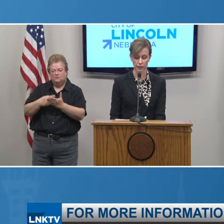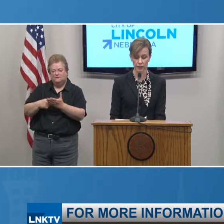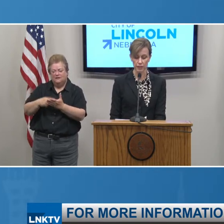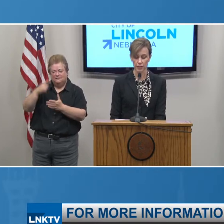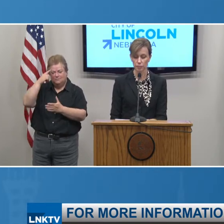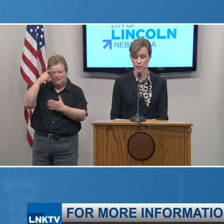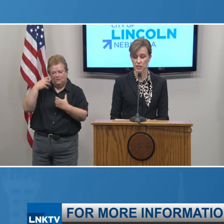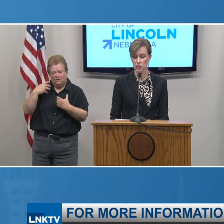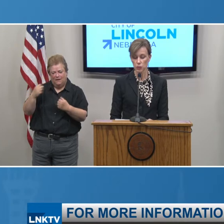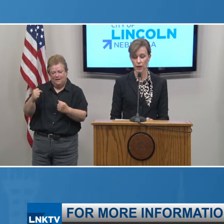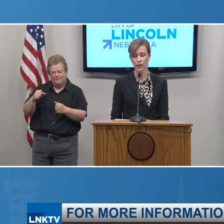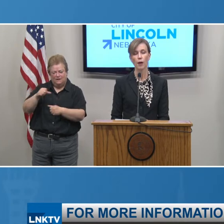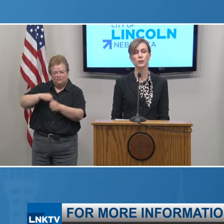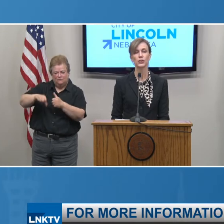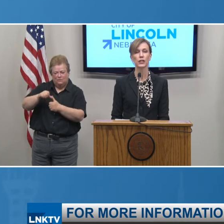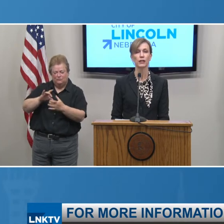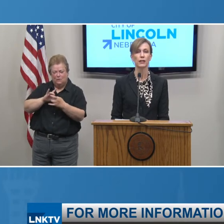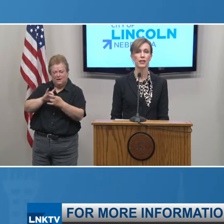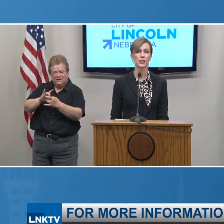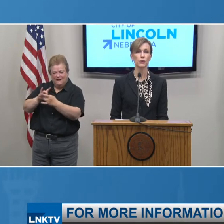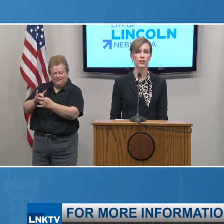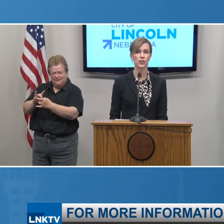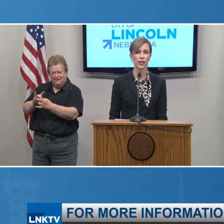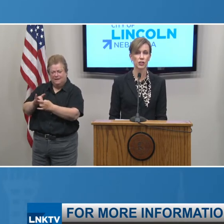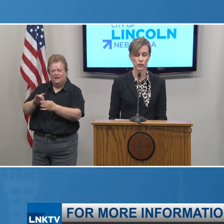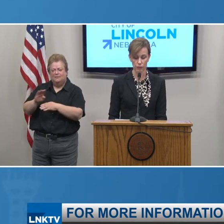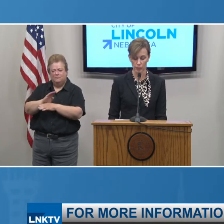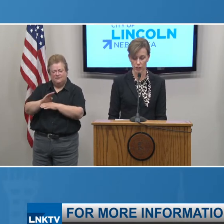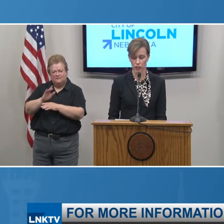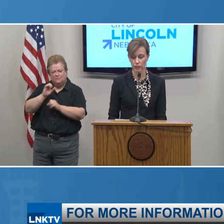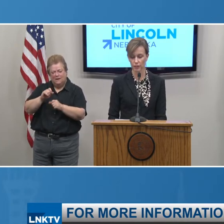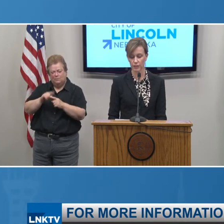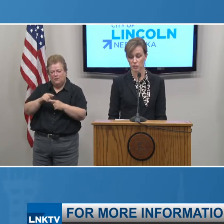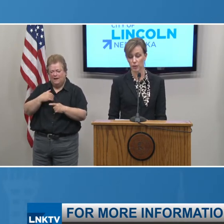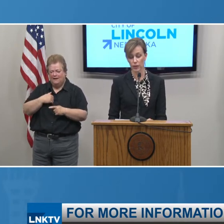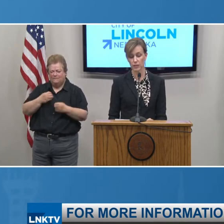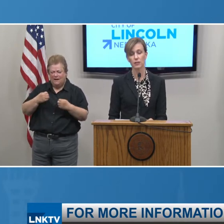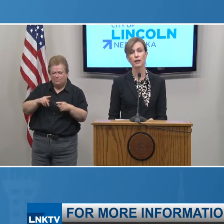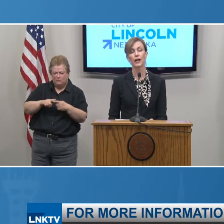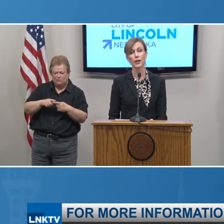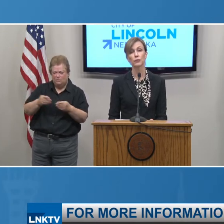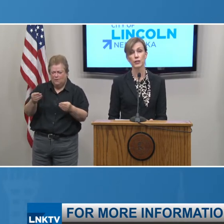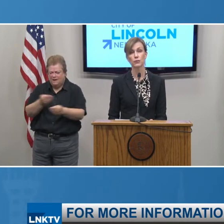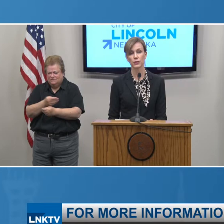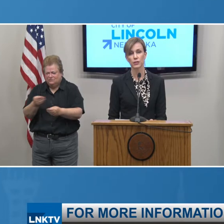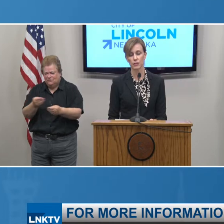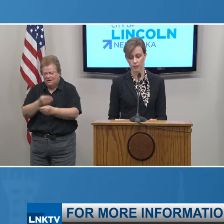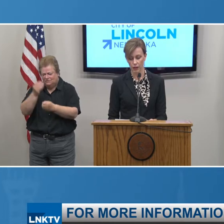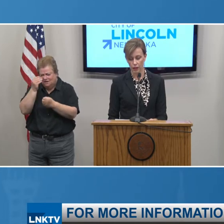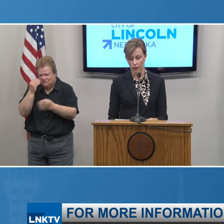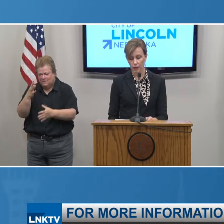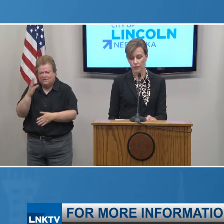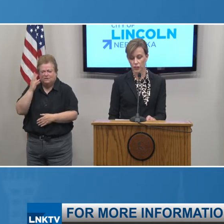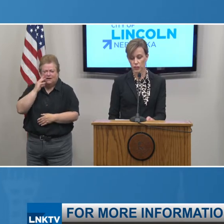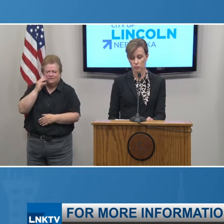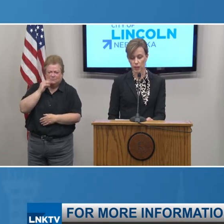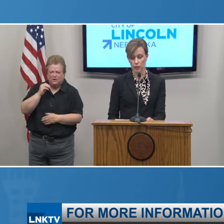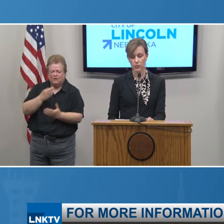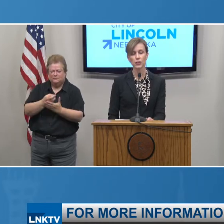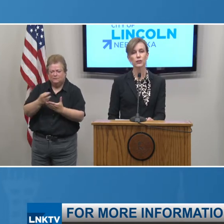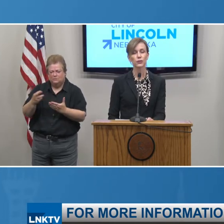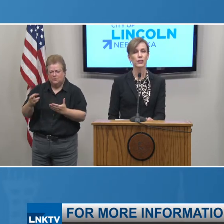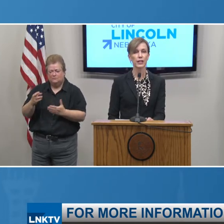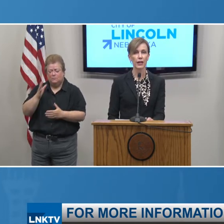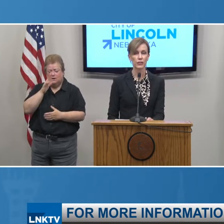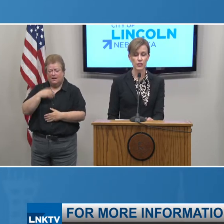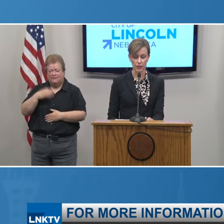social connectedness and businesses will have the opportunity to exchange information, experience and resources. Featured